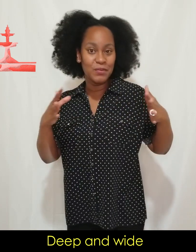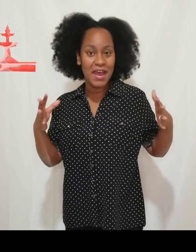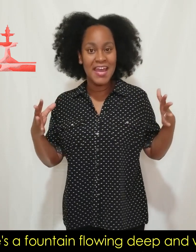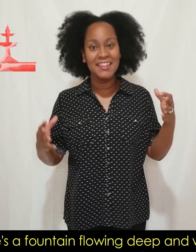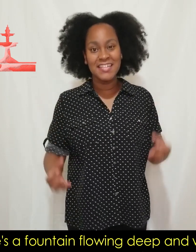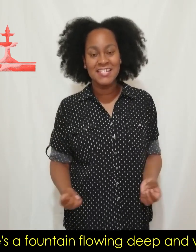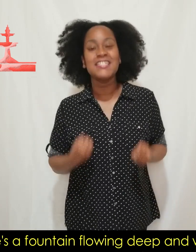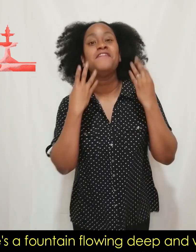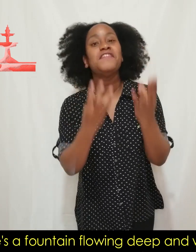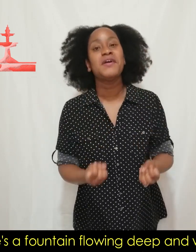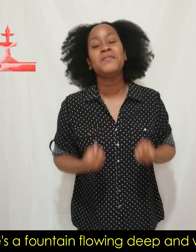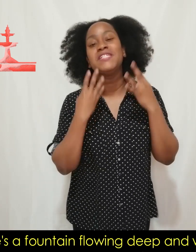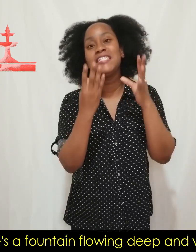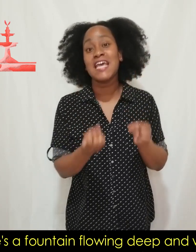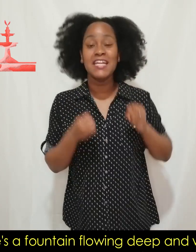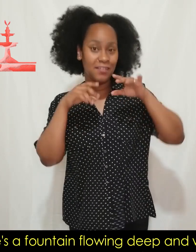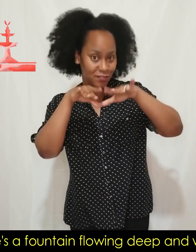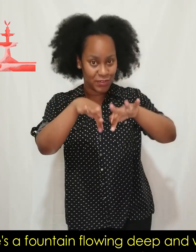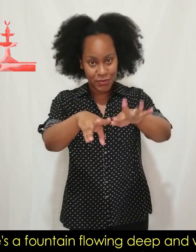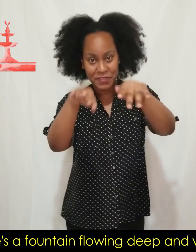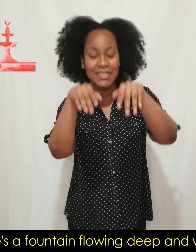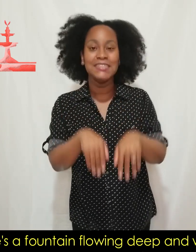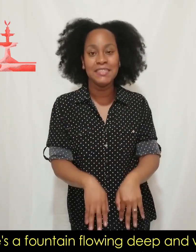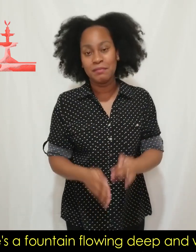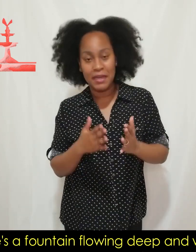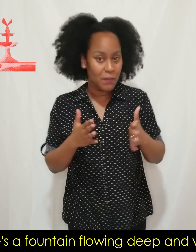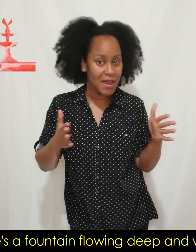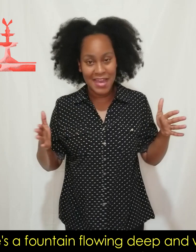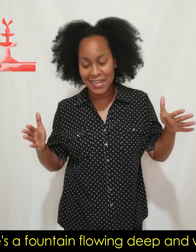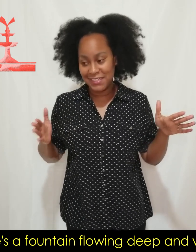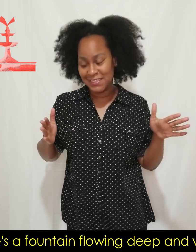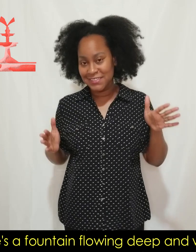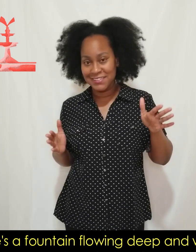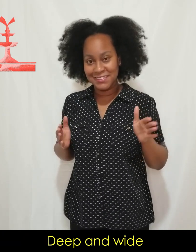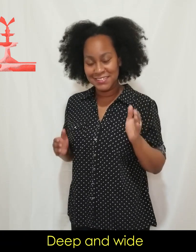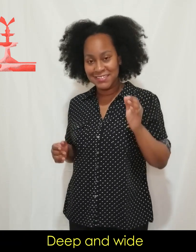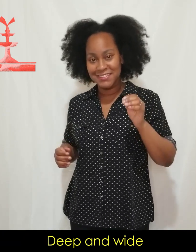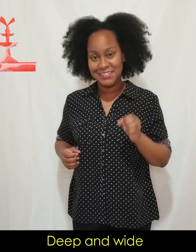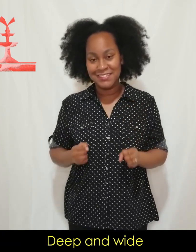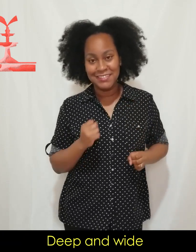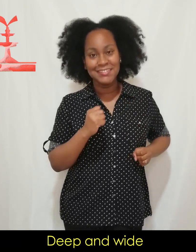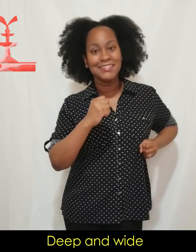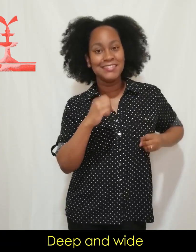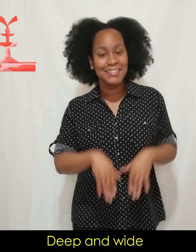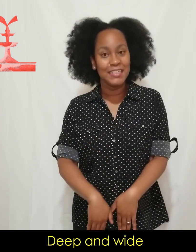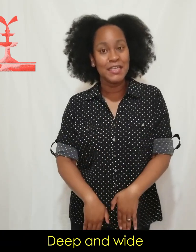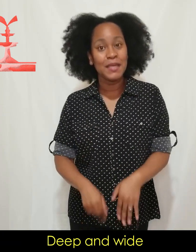wide. There's a fountain flowing deep and wide. Deep